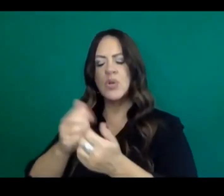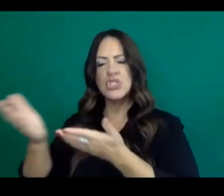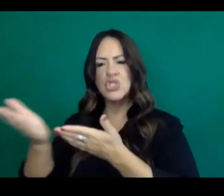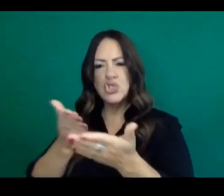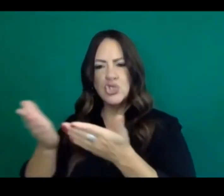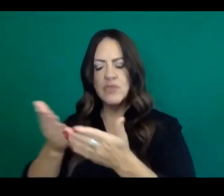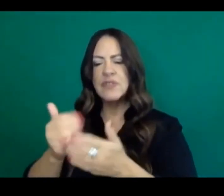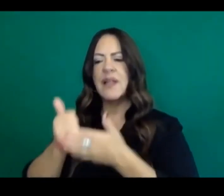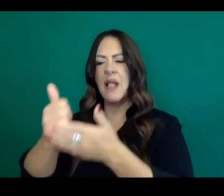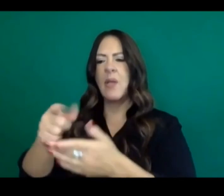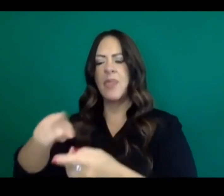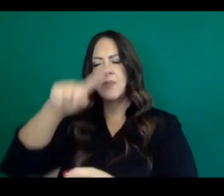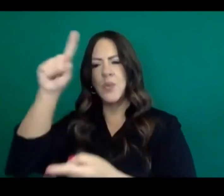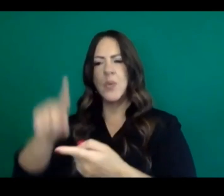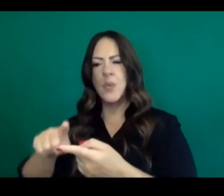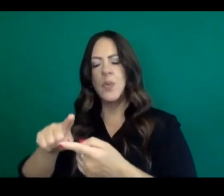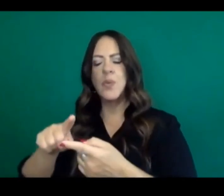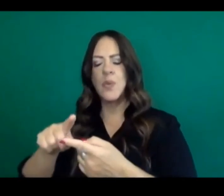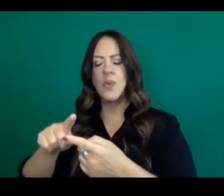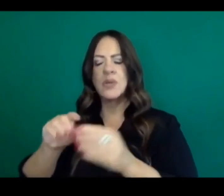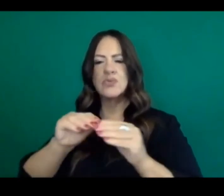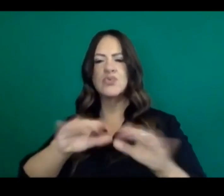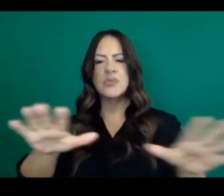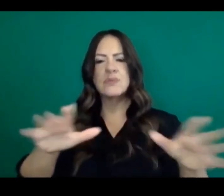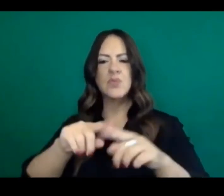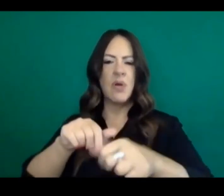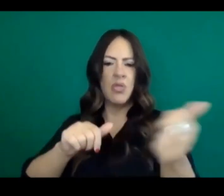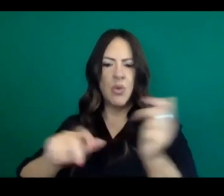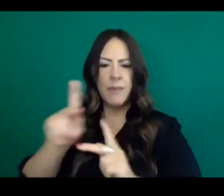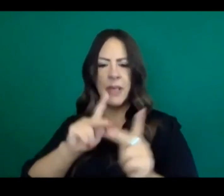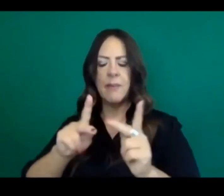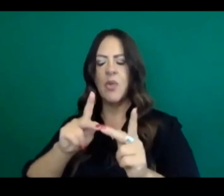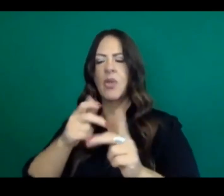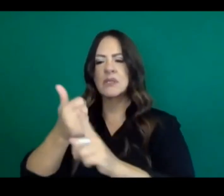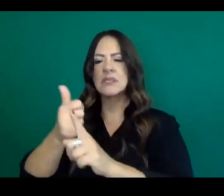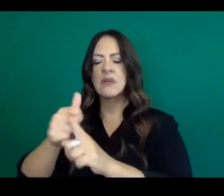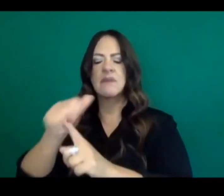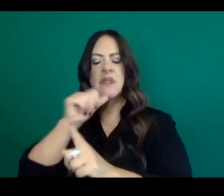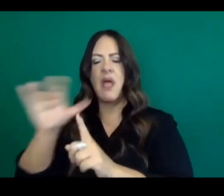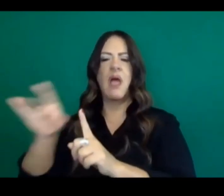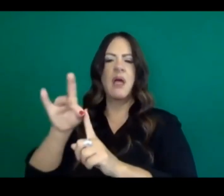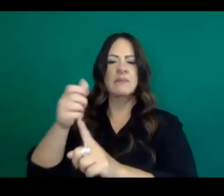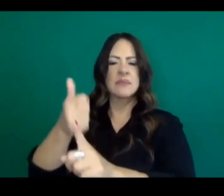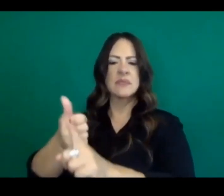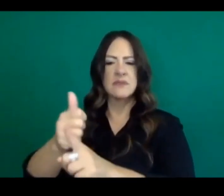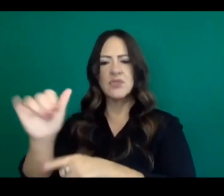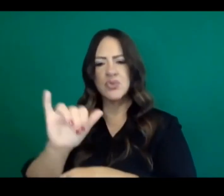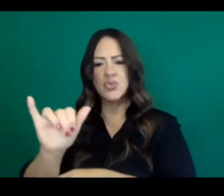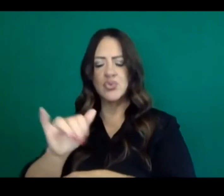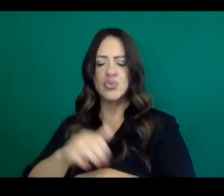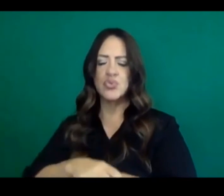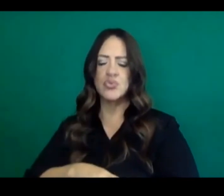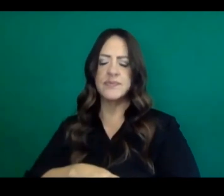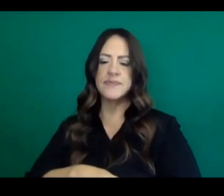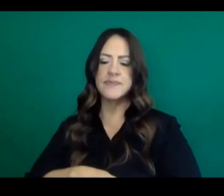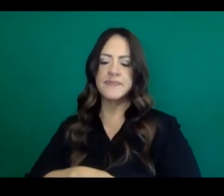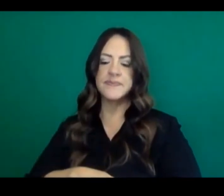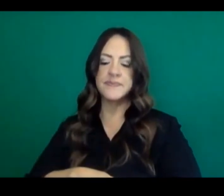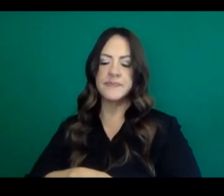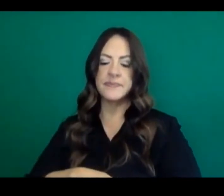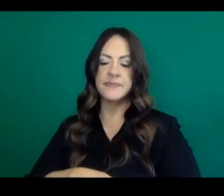COVID transmission are available to those who are most vulnerable, including those facing homelessness across the state.